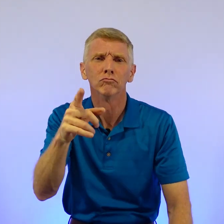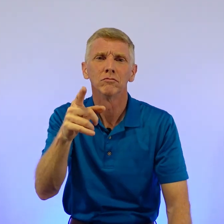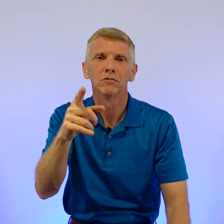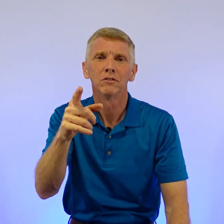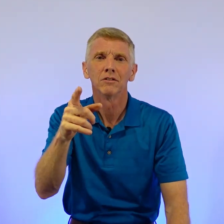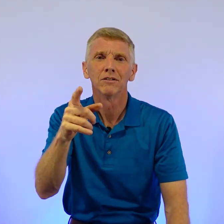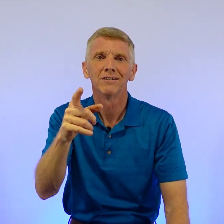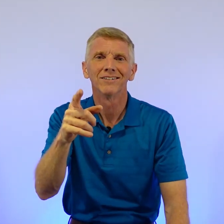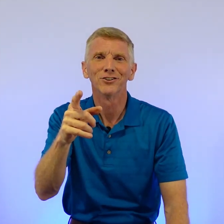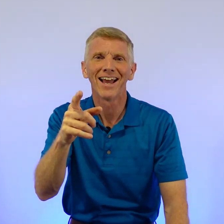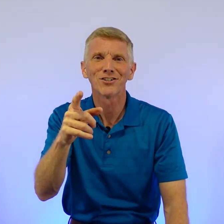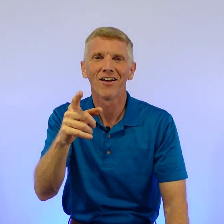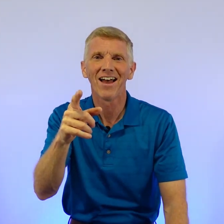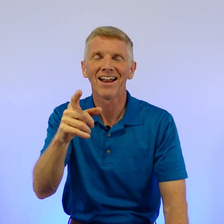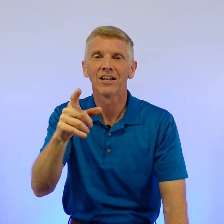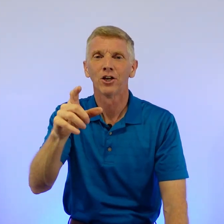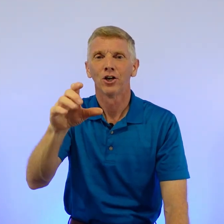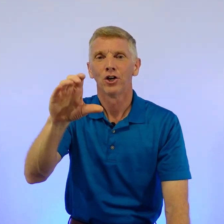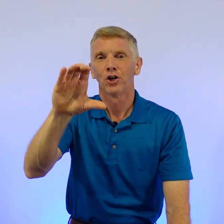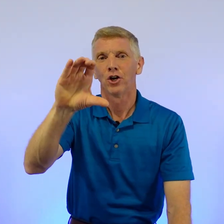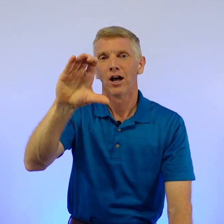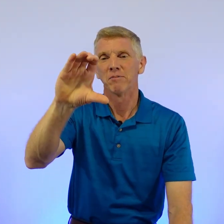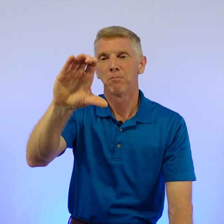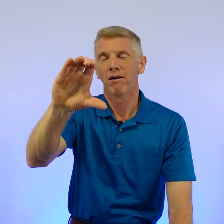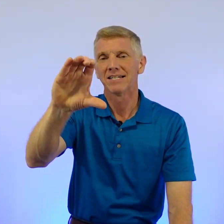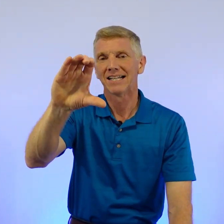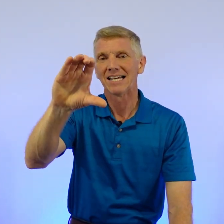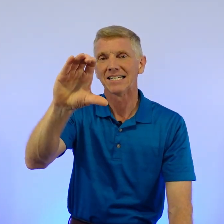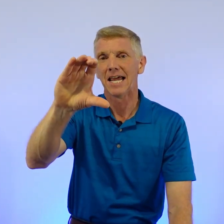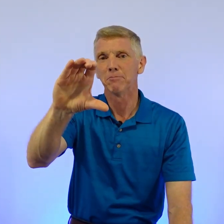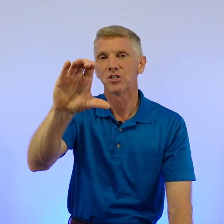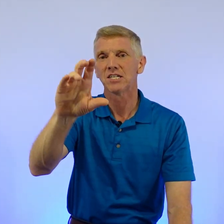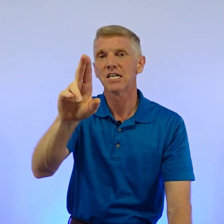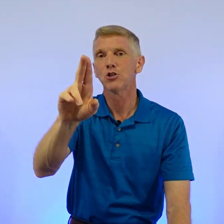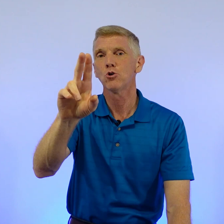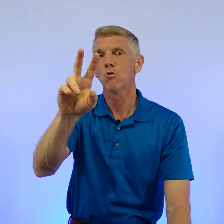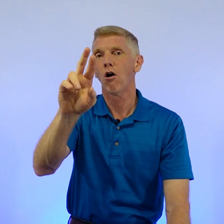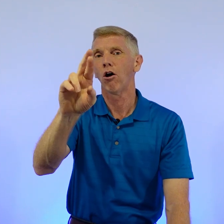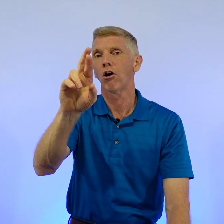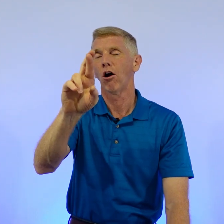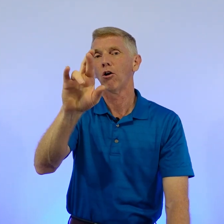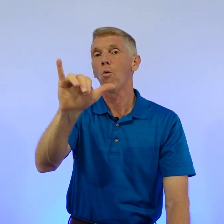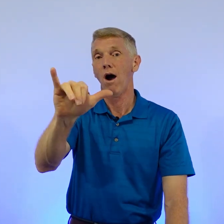Did you catch all that? I'm spelling his last name, C-U-R-R-Y.